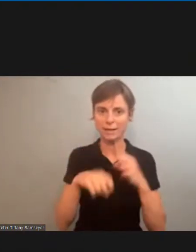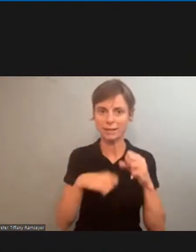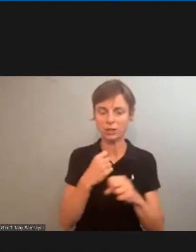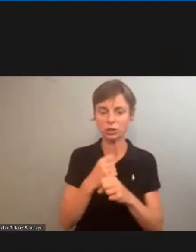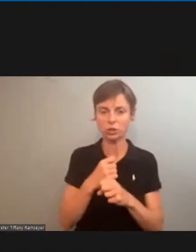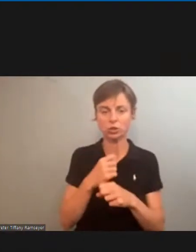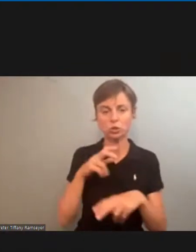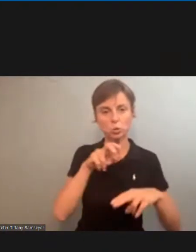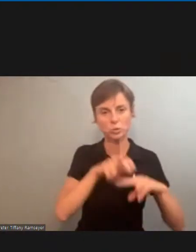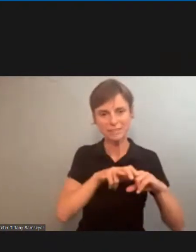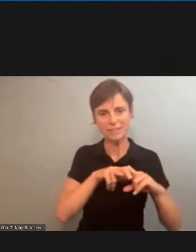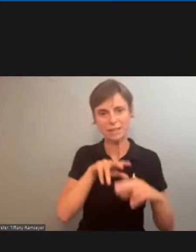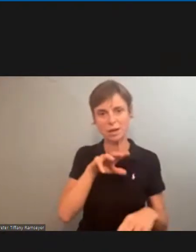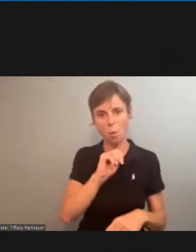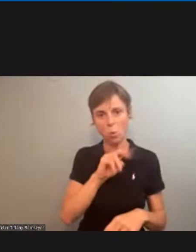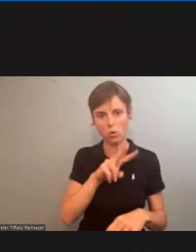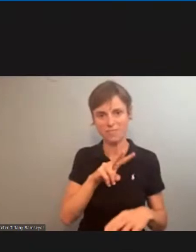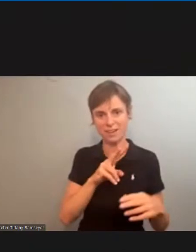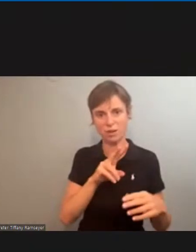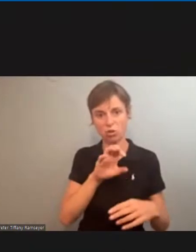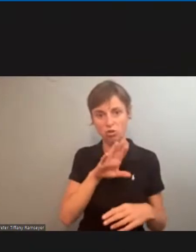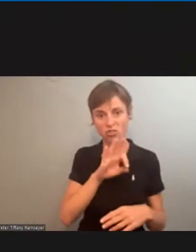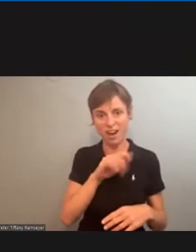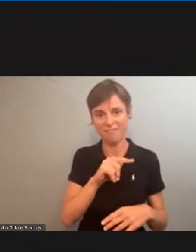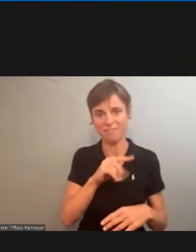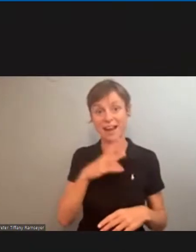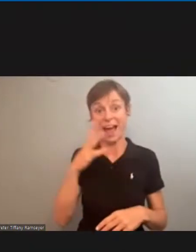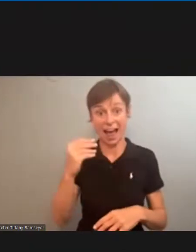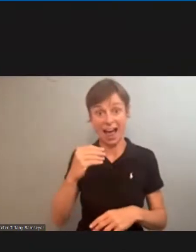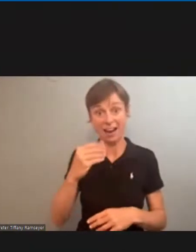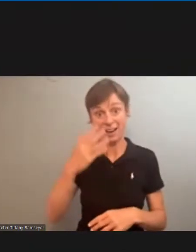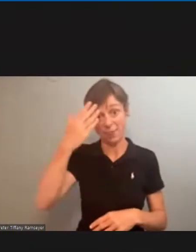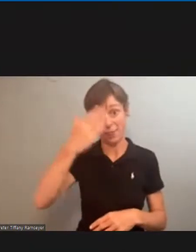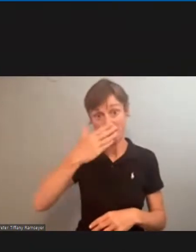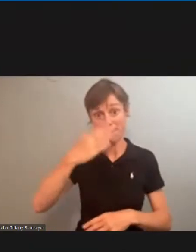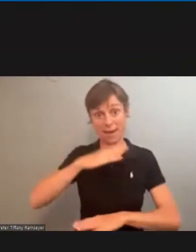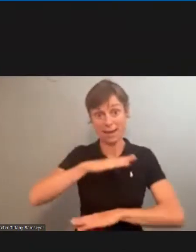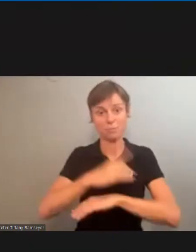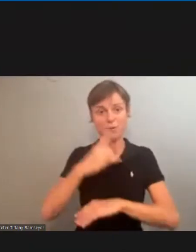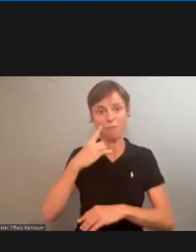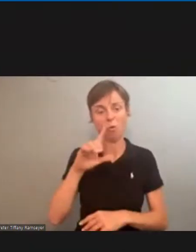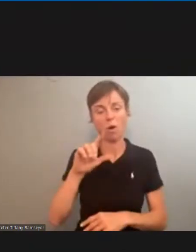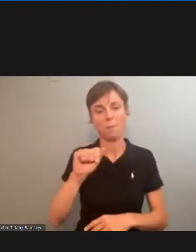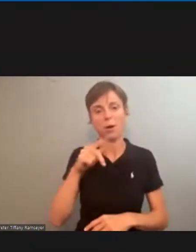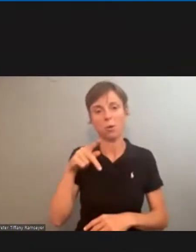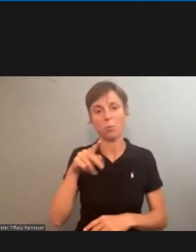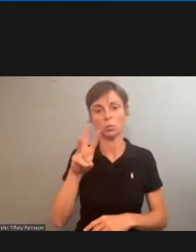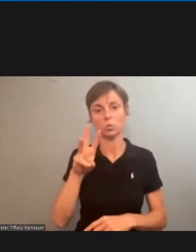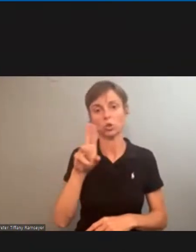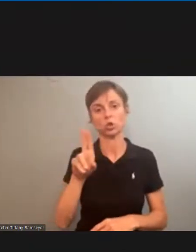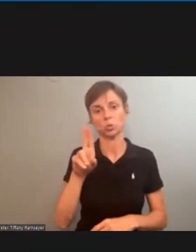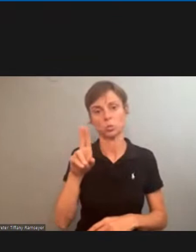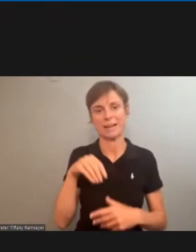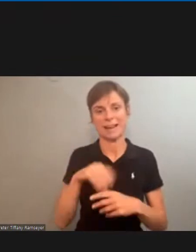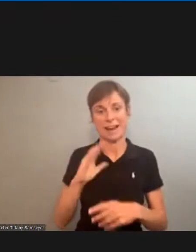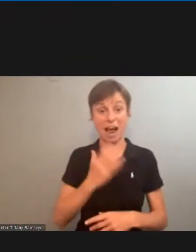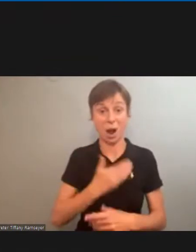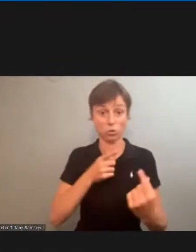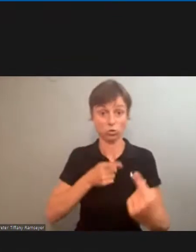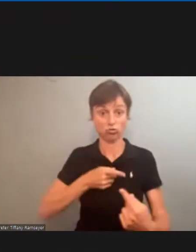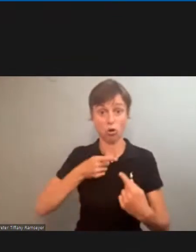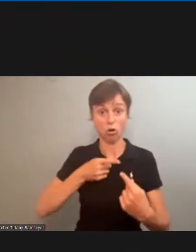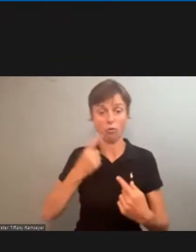the motor vehicle craft and the main tables of the American Postal Workers Union in our struggle